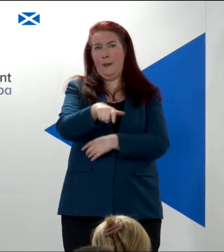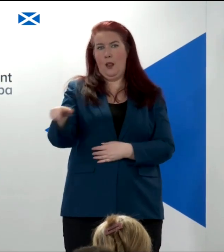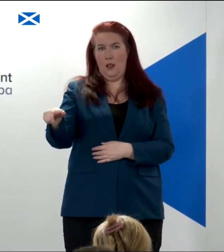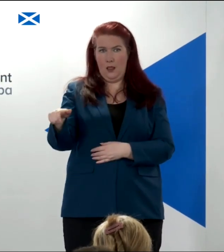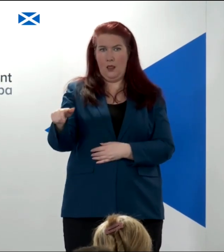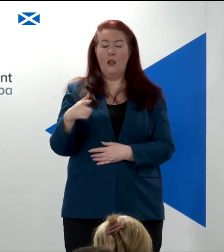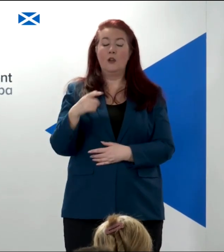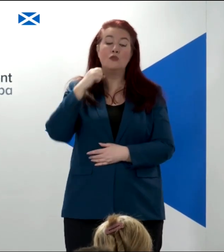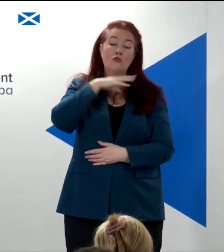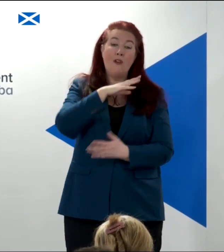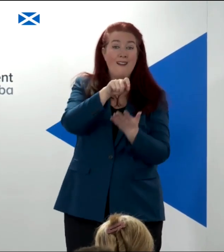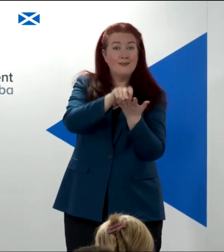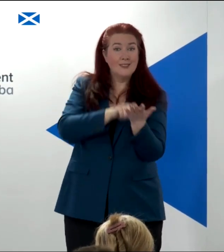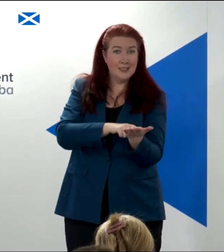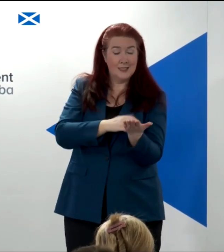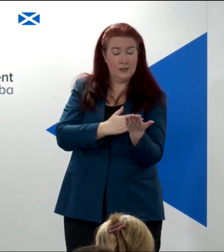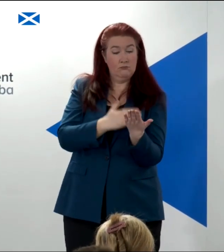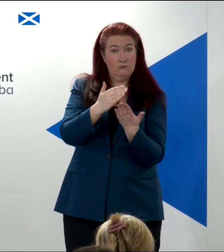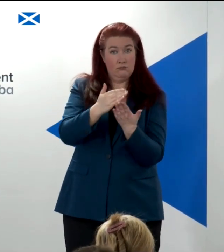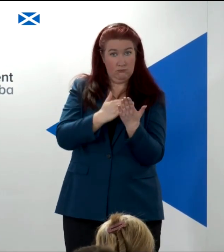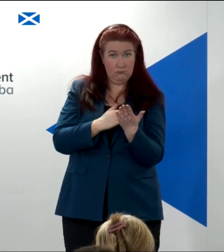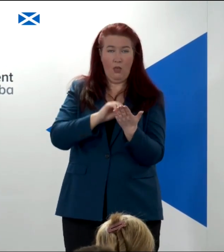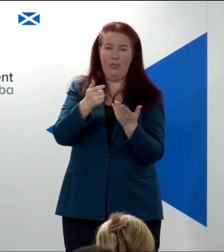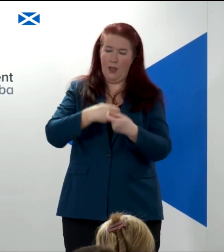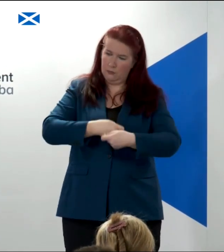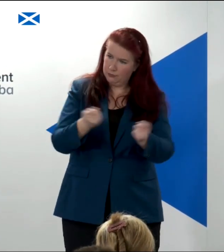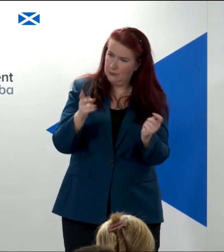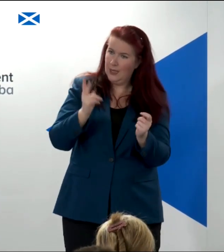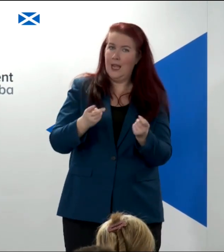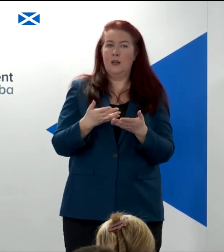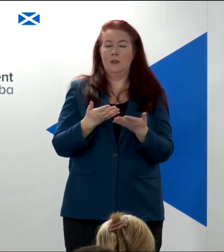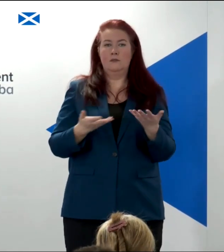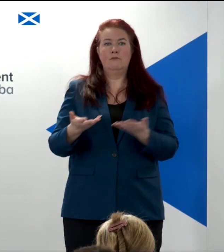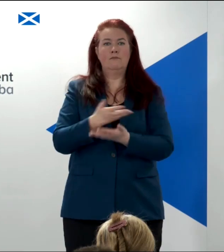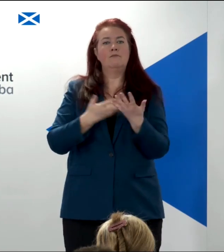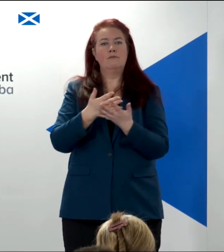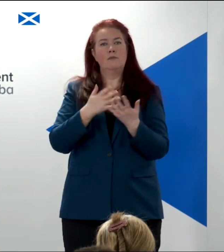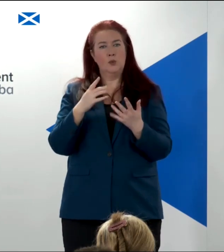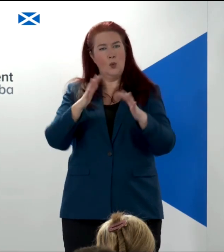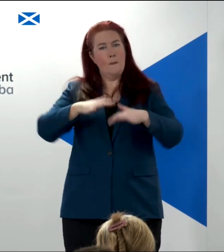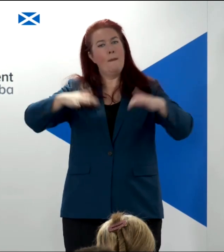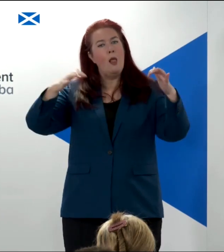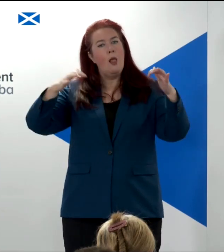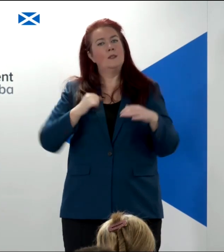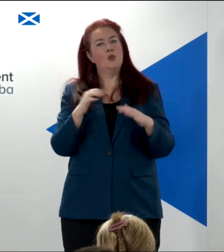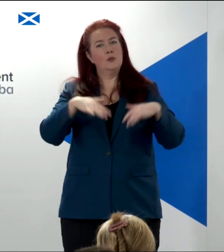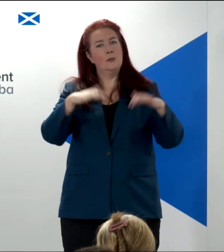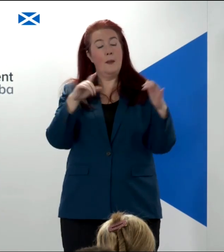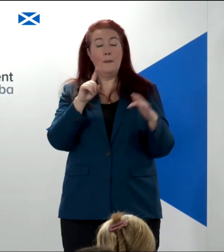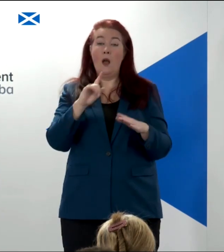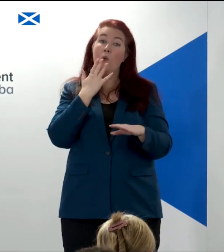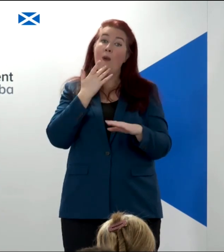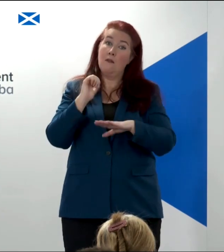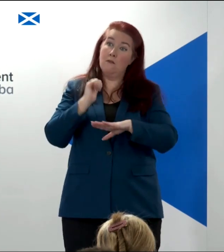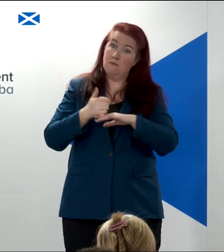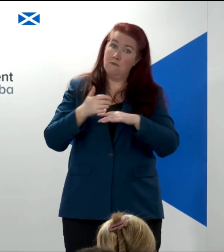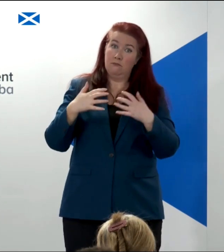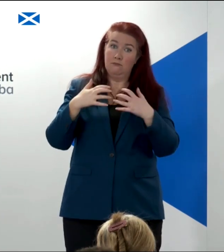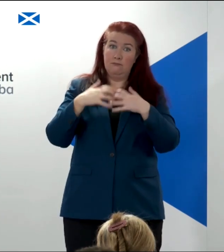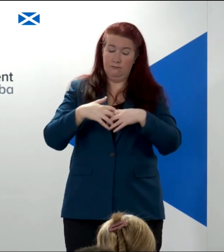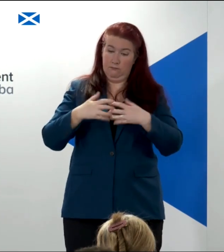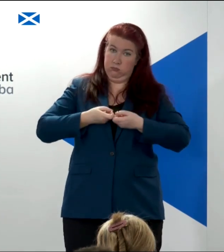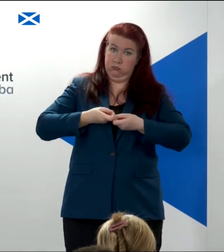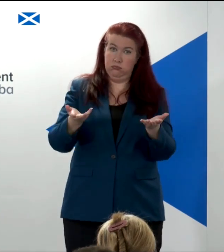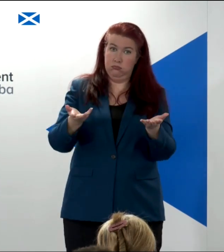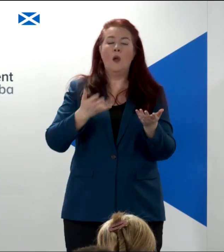constitution has been drawn up, it will then be considered by the Scottish parliament. But it will only come into force if the